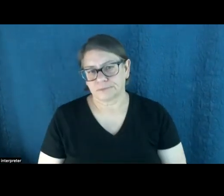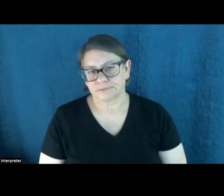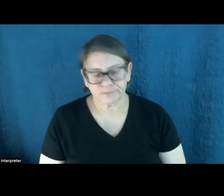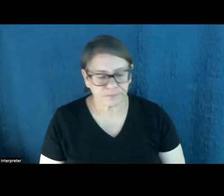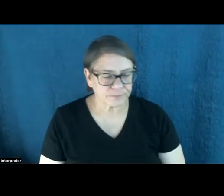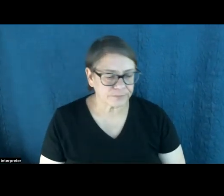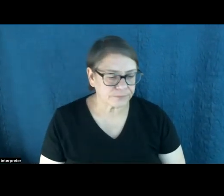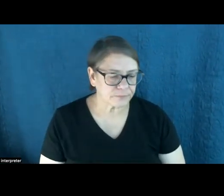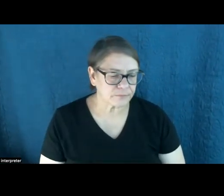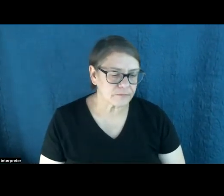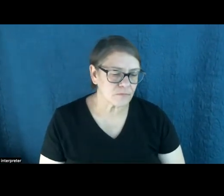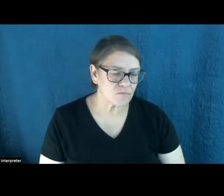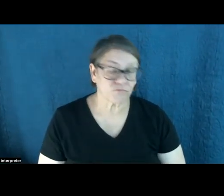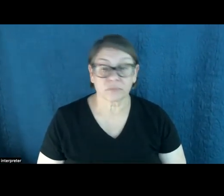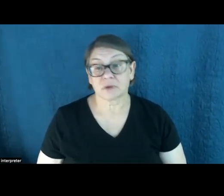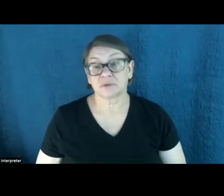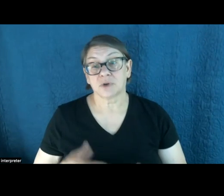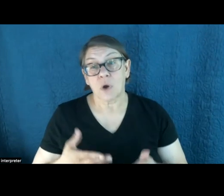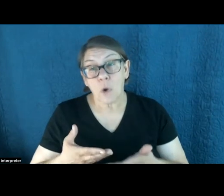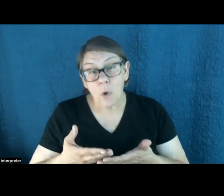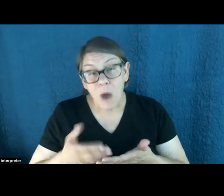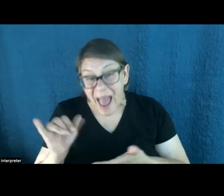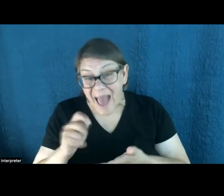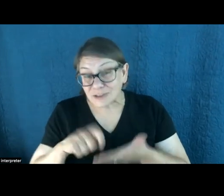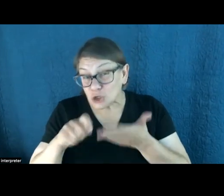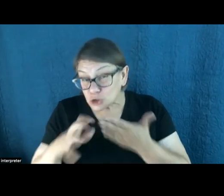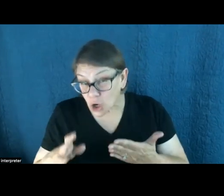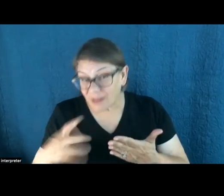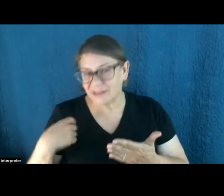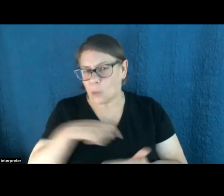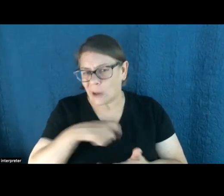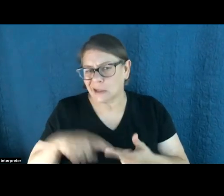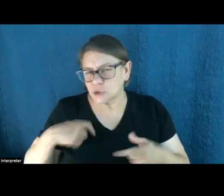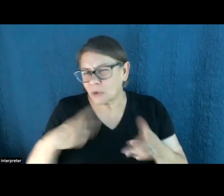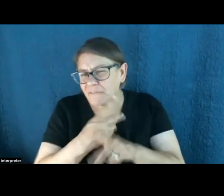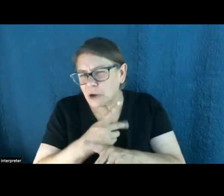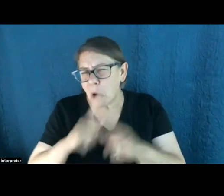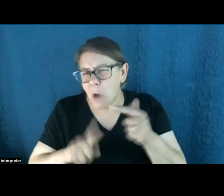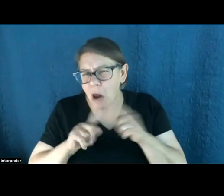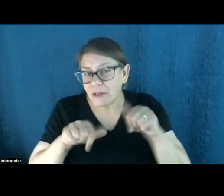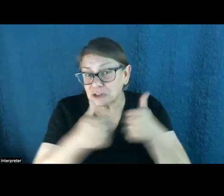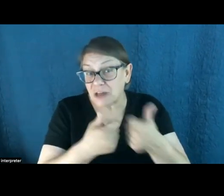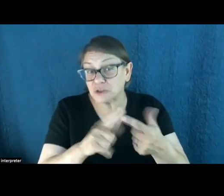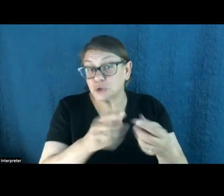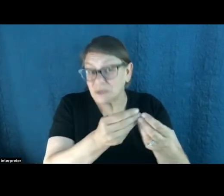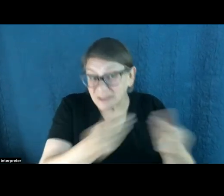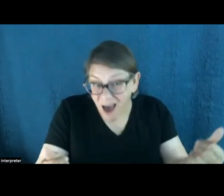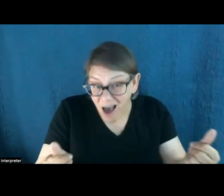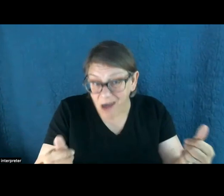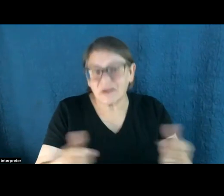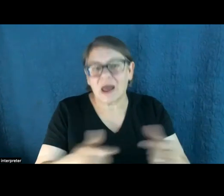So, you know, let's definitely drill in as journalists and figure out what are the challenges that we need to solve so we can power our society,